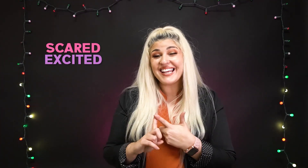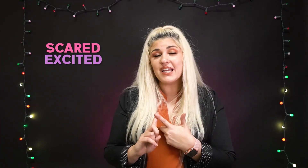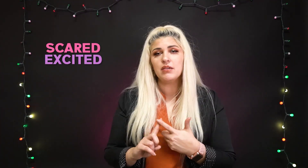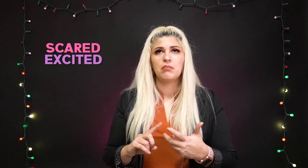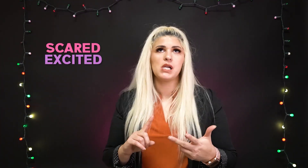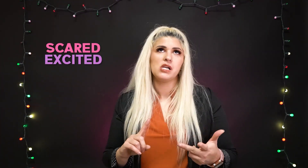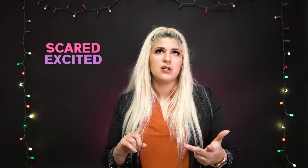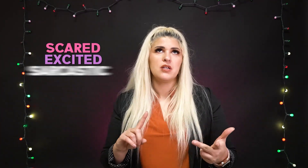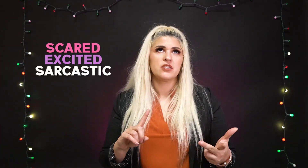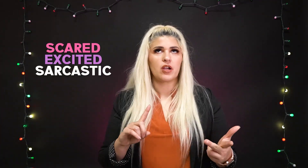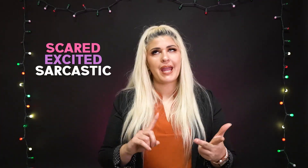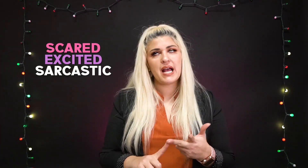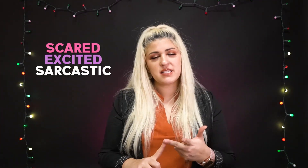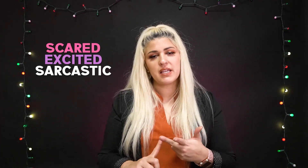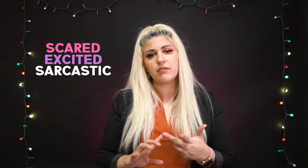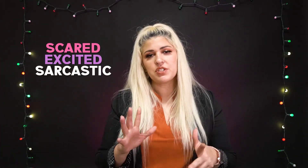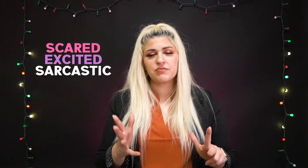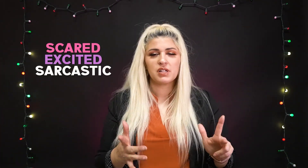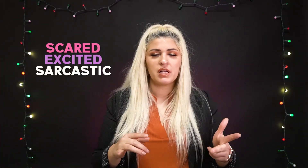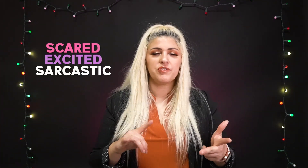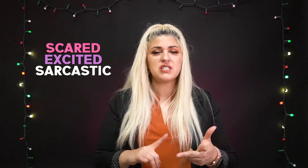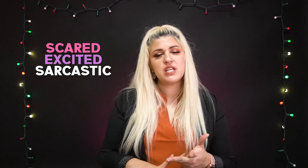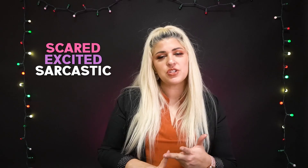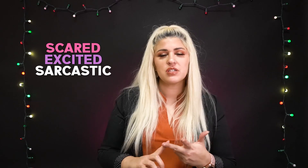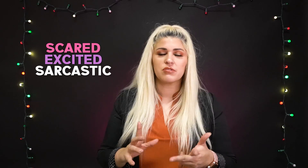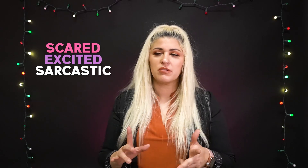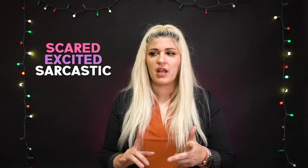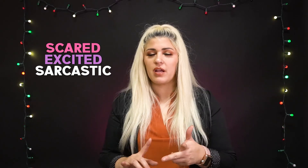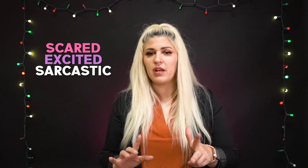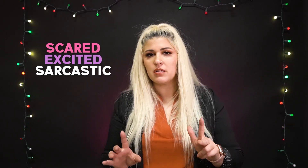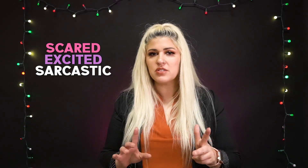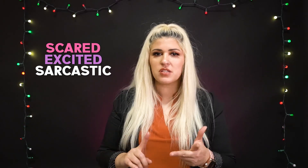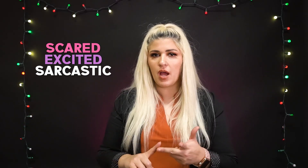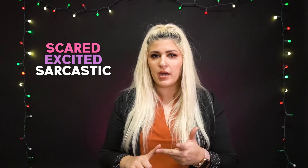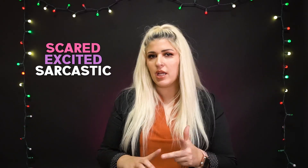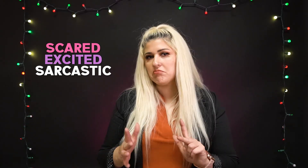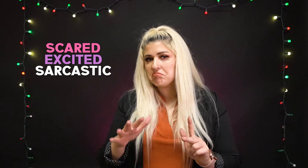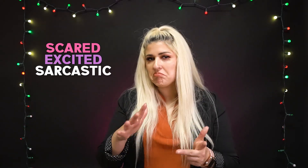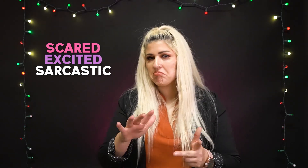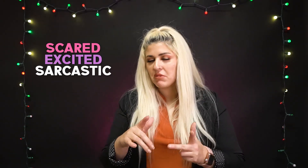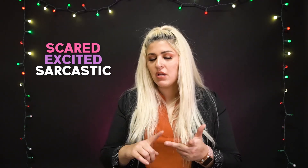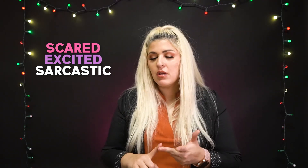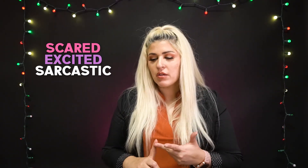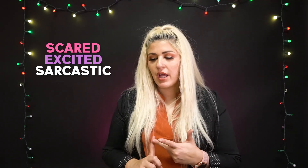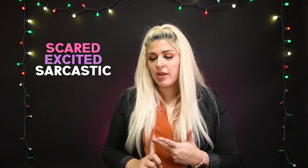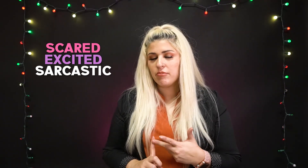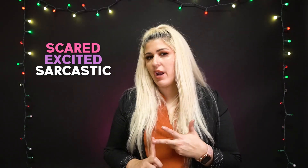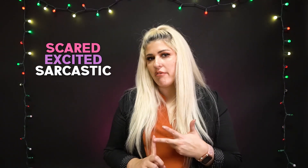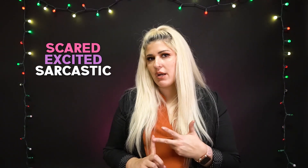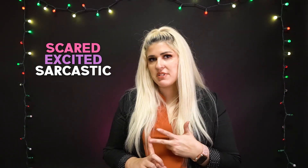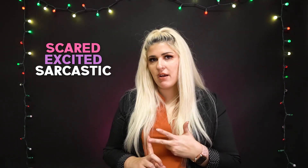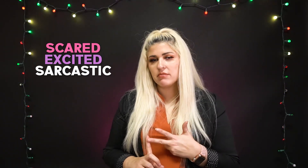sarcastic which is really like facetious or like kind of a little snotty okay whatever comes out